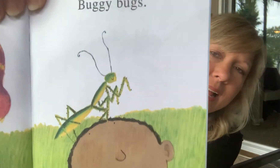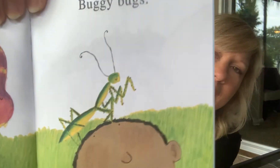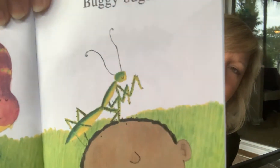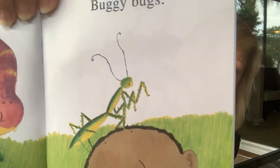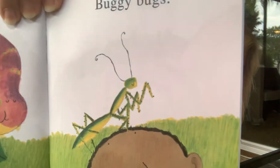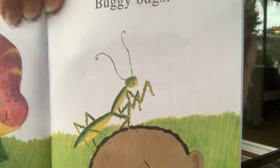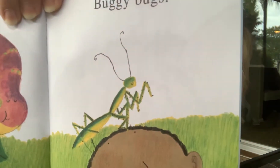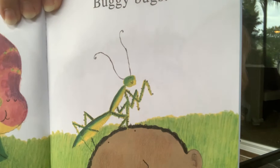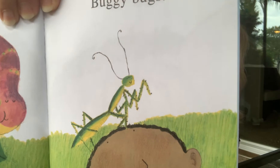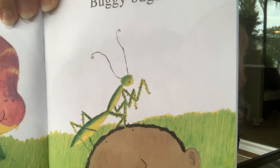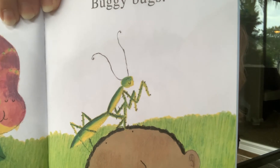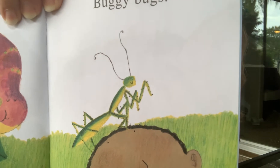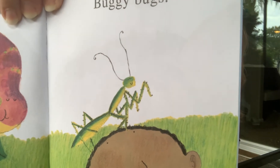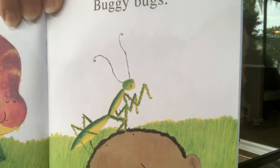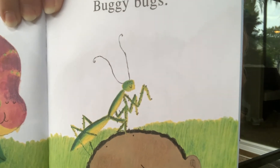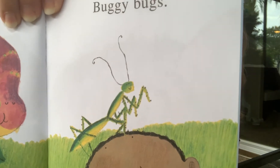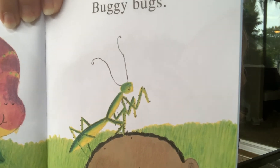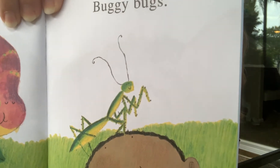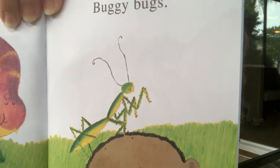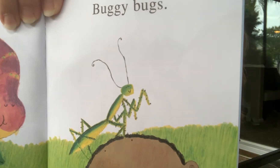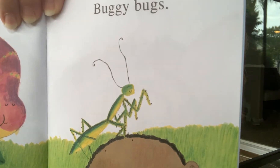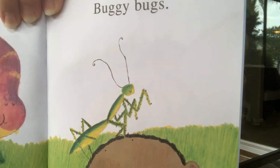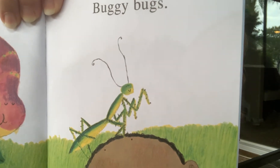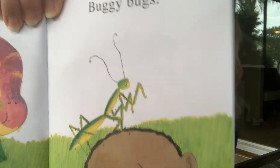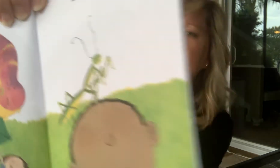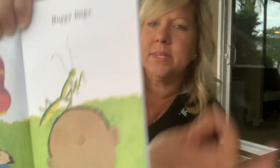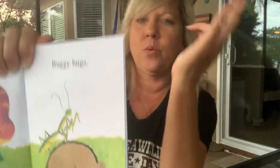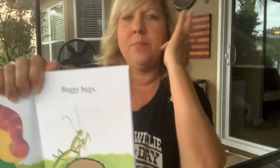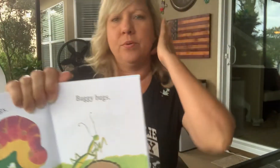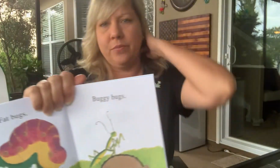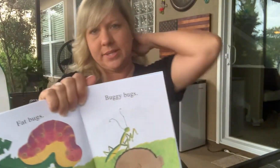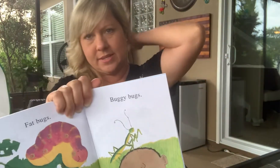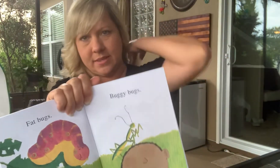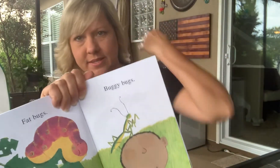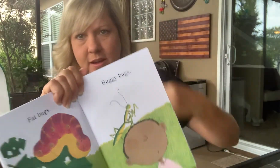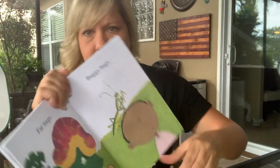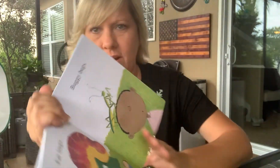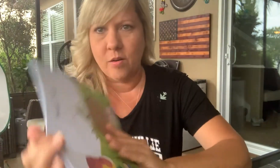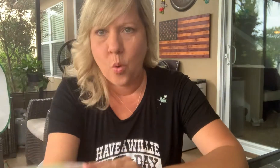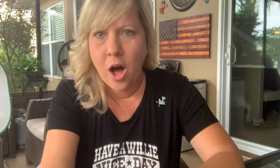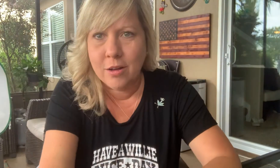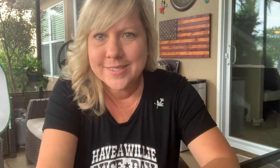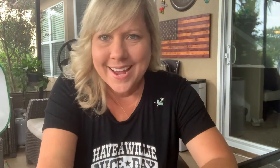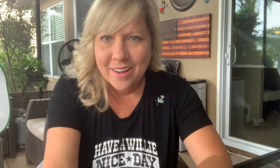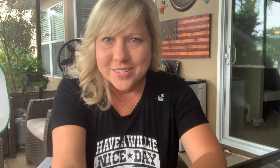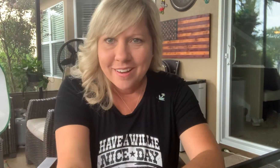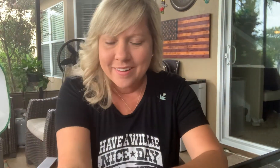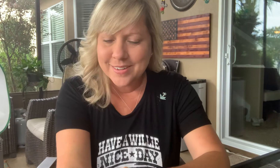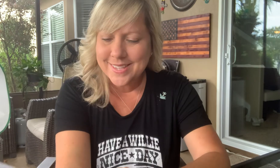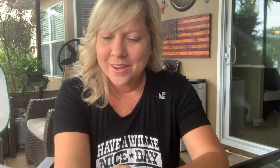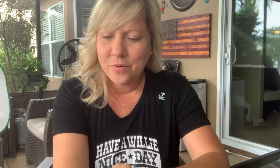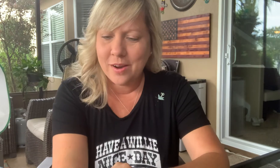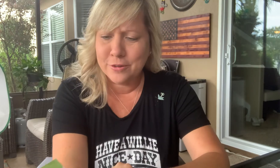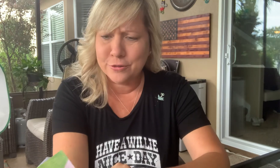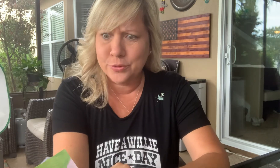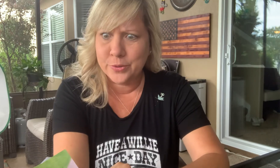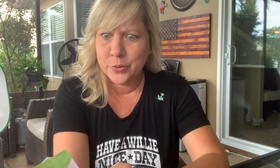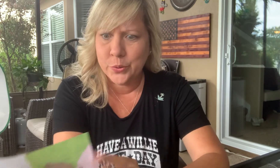This is a praying mantis. Sometimes at waypoint we see these on our walls out on our sidewalk. They're super cool.